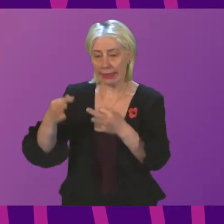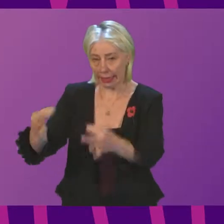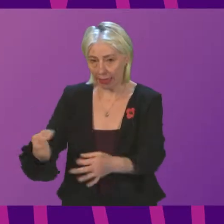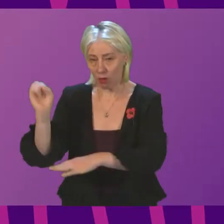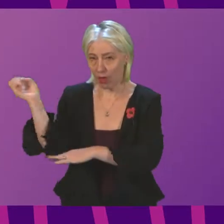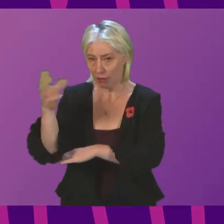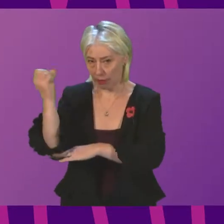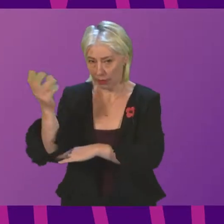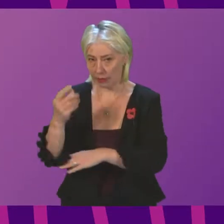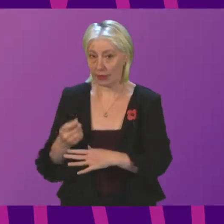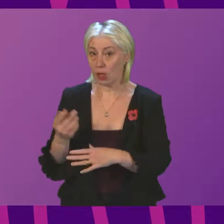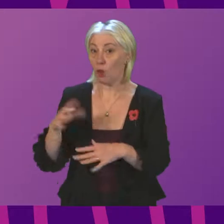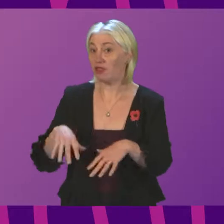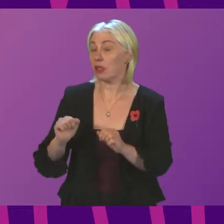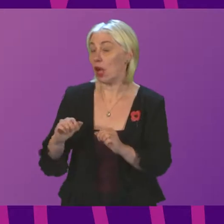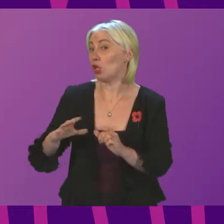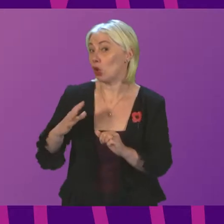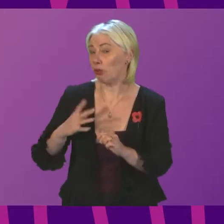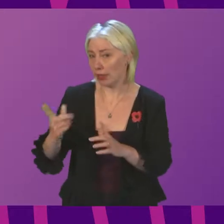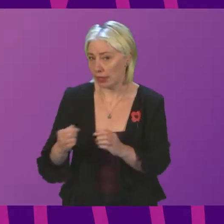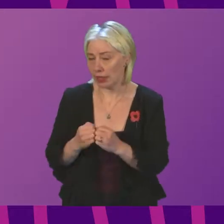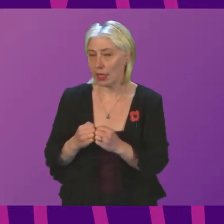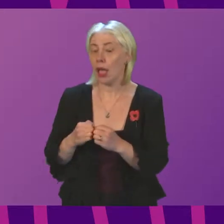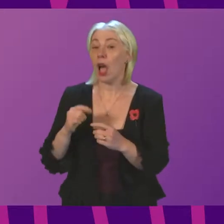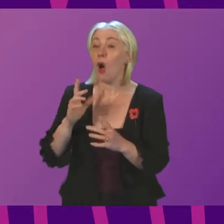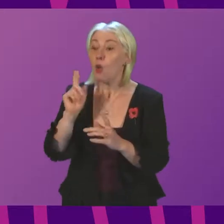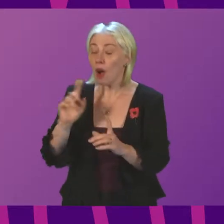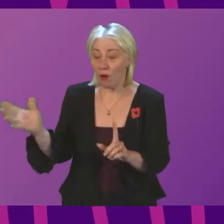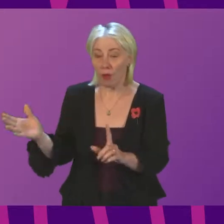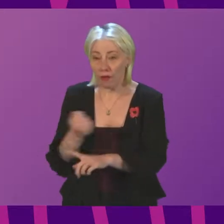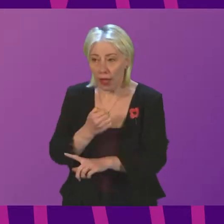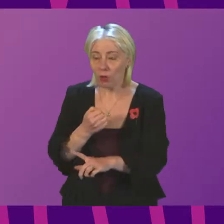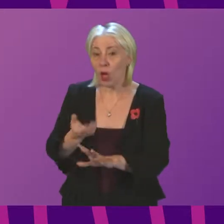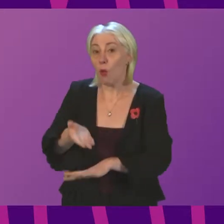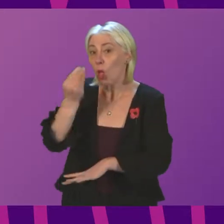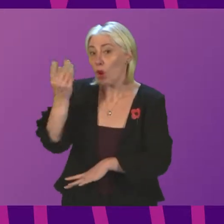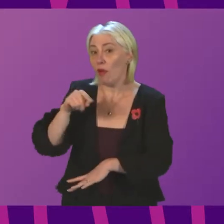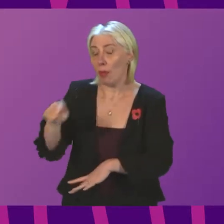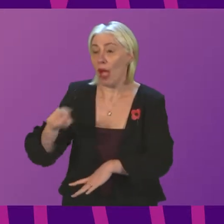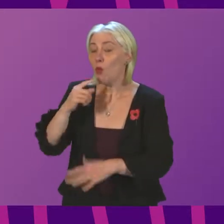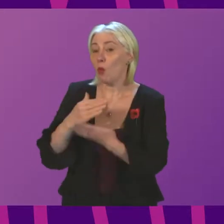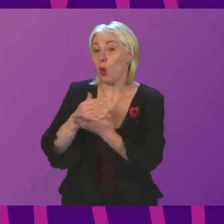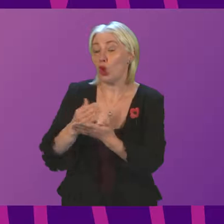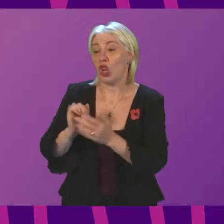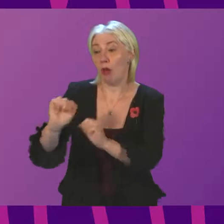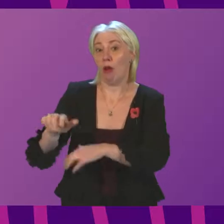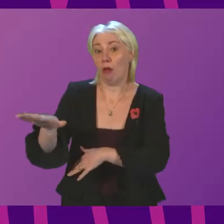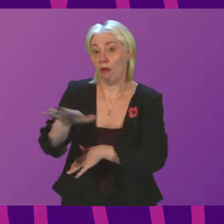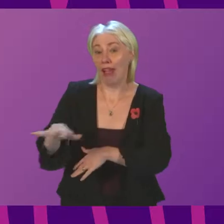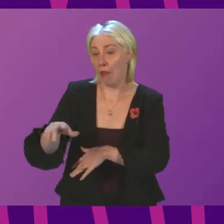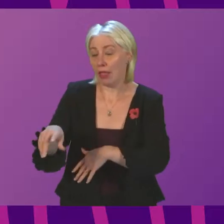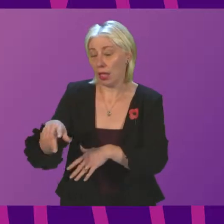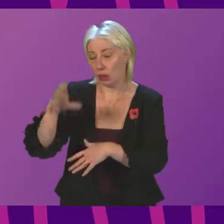Mr Brown has been launched, and all findings and licence will be shared with Mr Brown's family as part of that process.